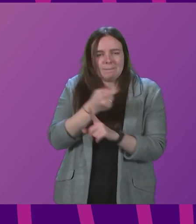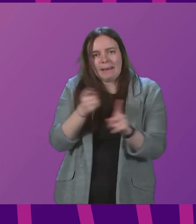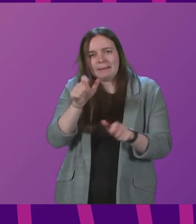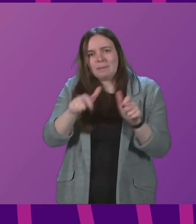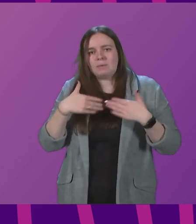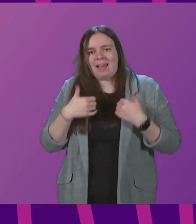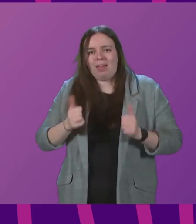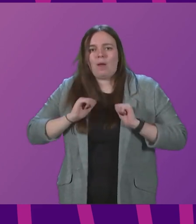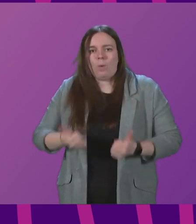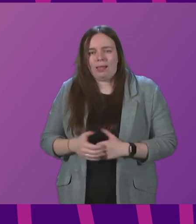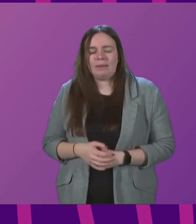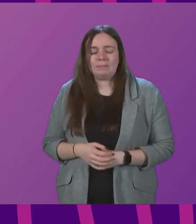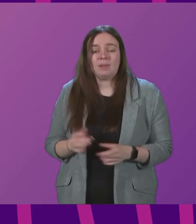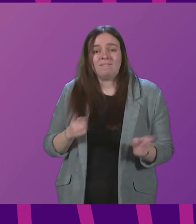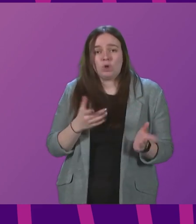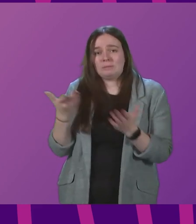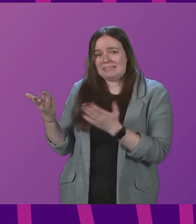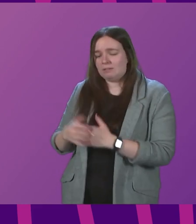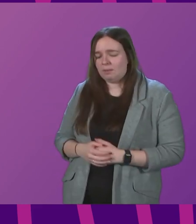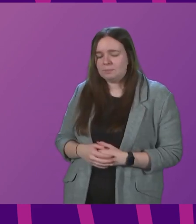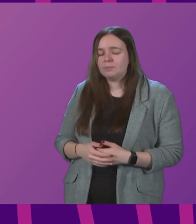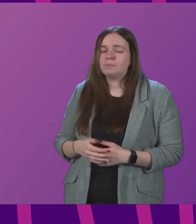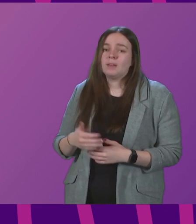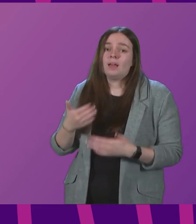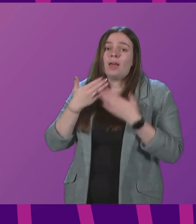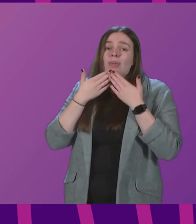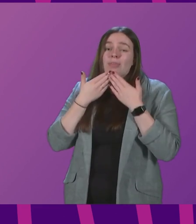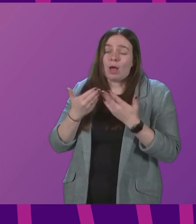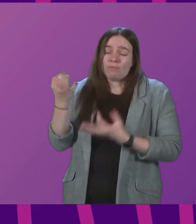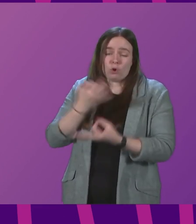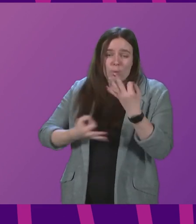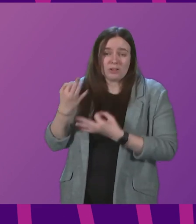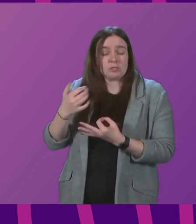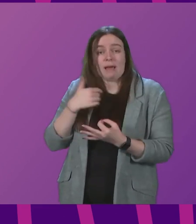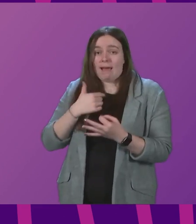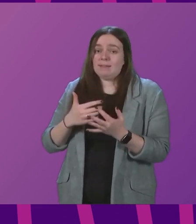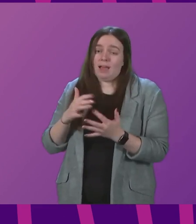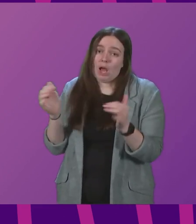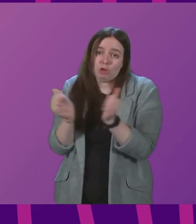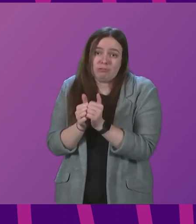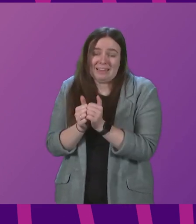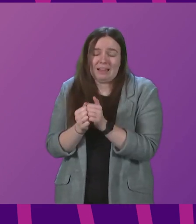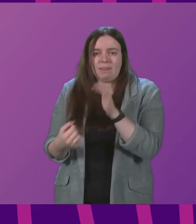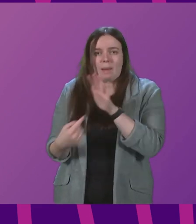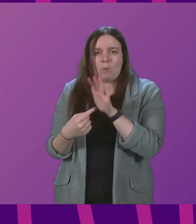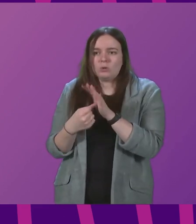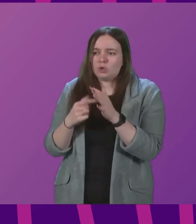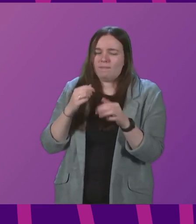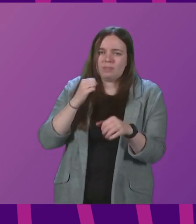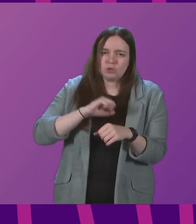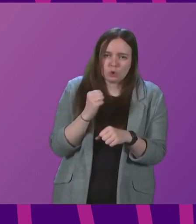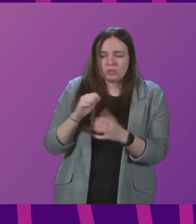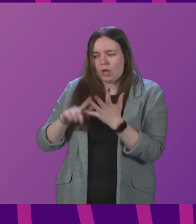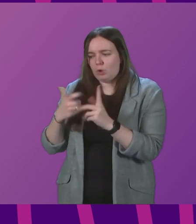and wellbeing. The Prime Minister. Again, thank you for those questions. I agree about the importance of the Scottish and UK governments